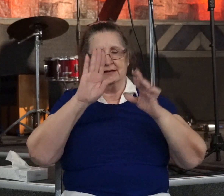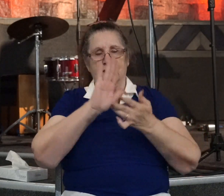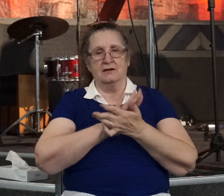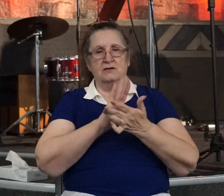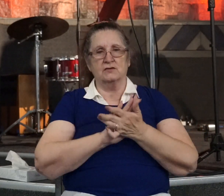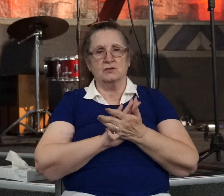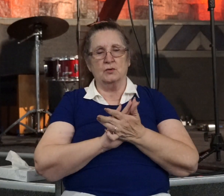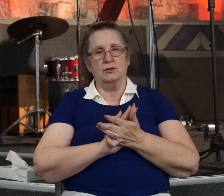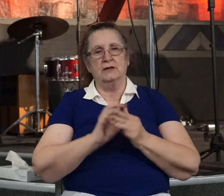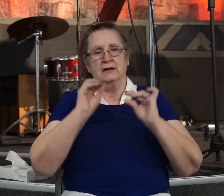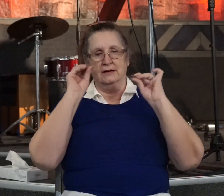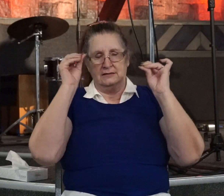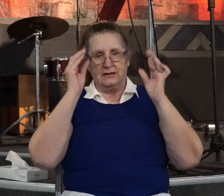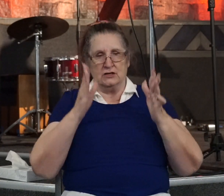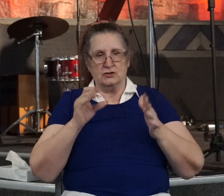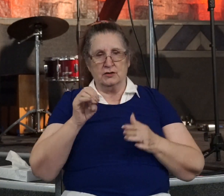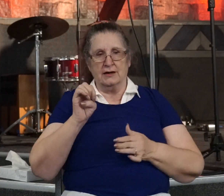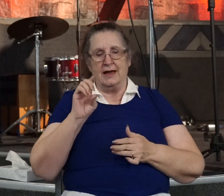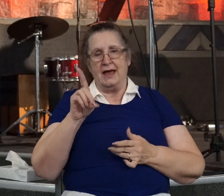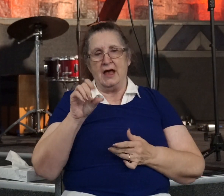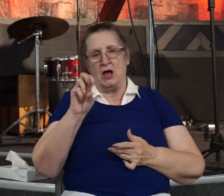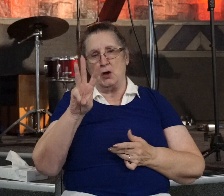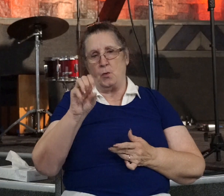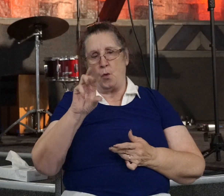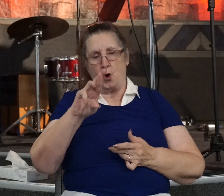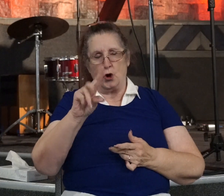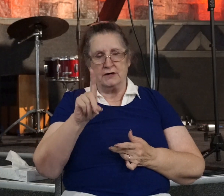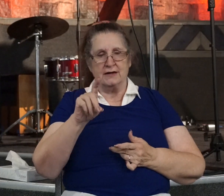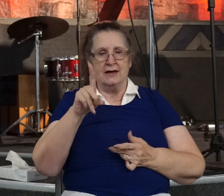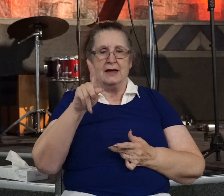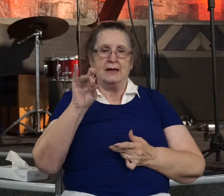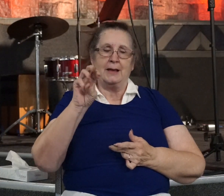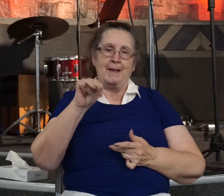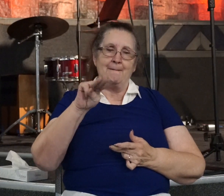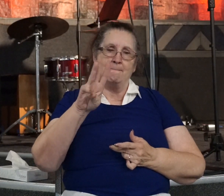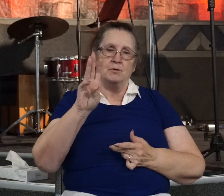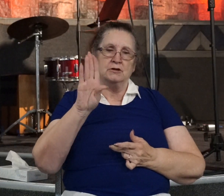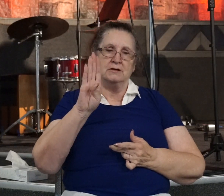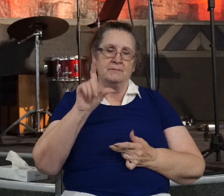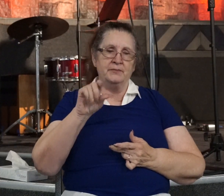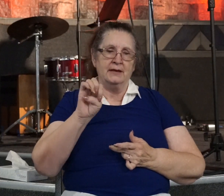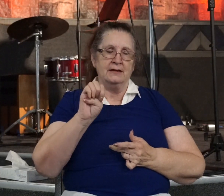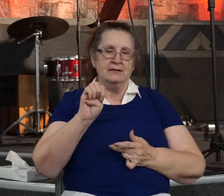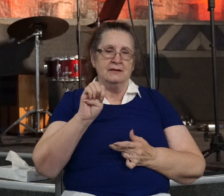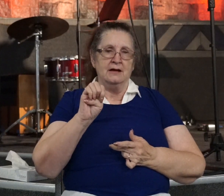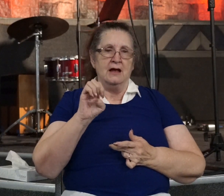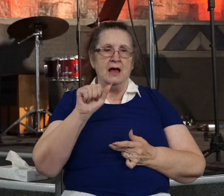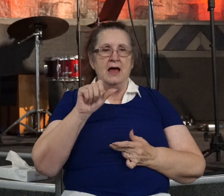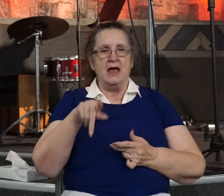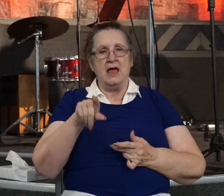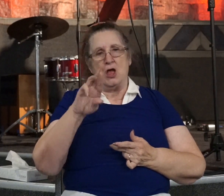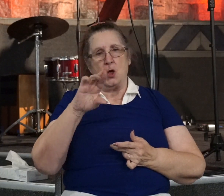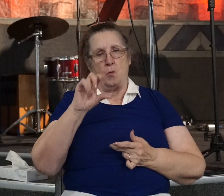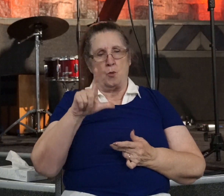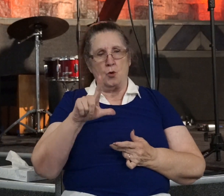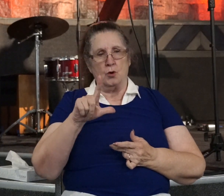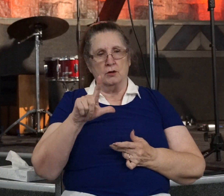Kimball and on April 21st Mr. Kimball led one of his students